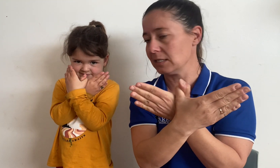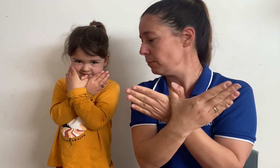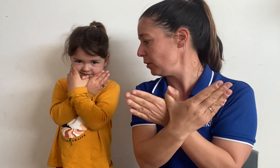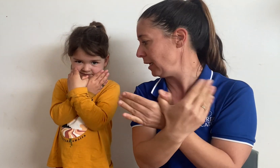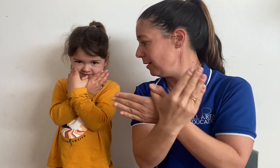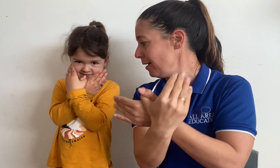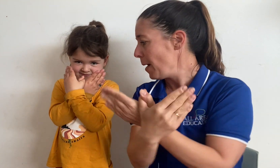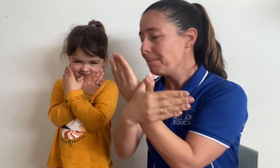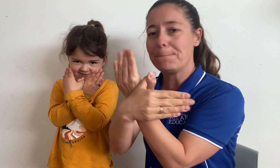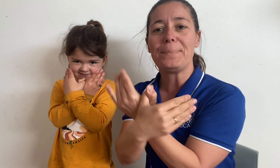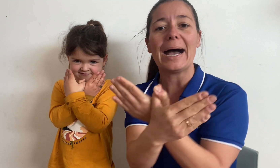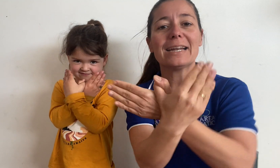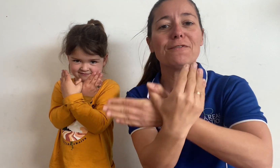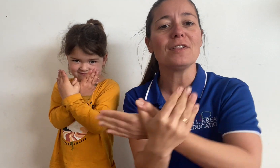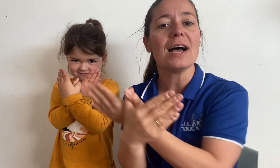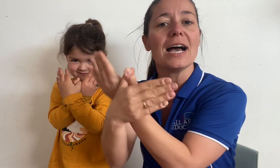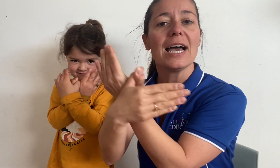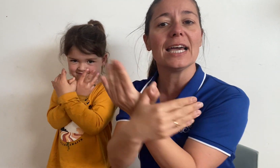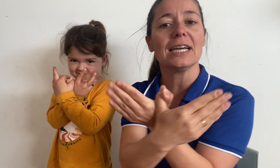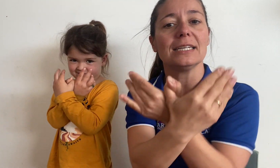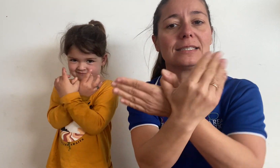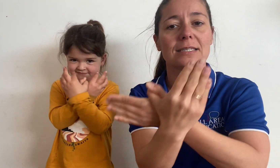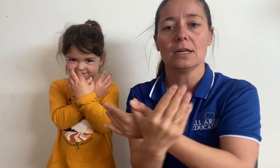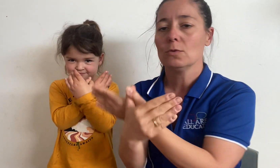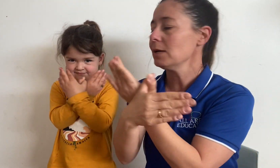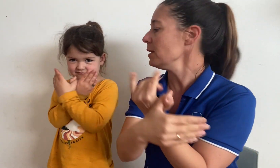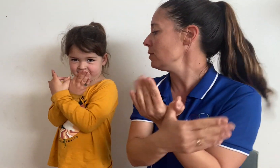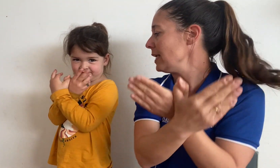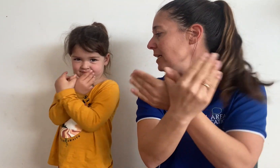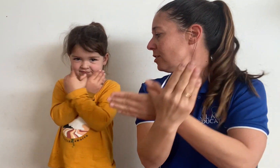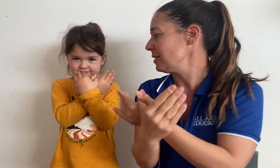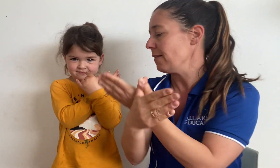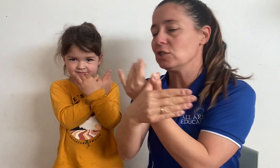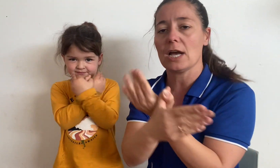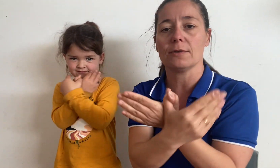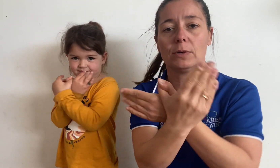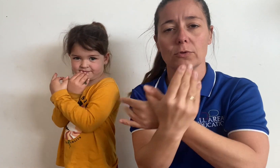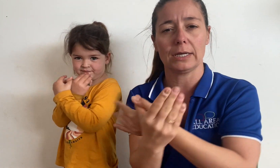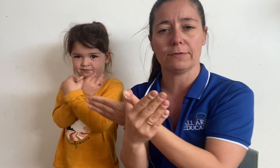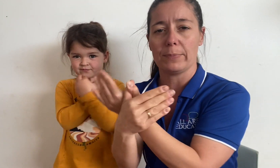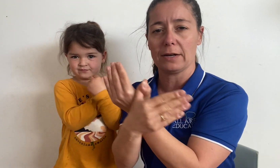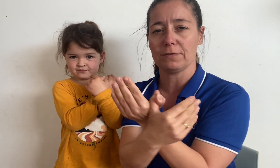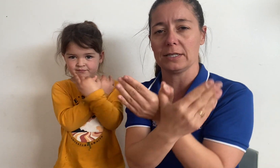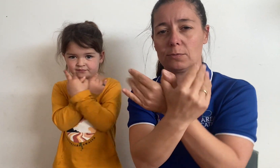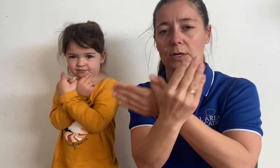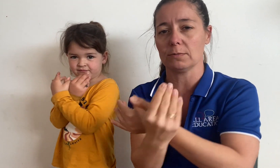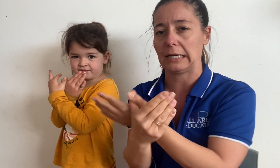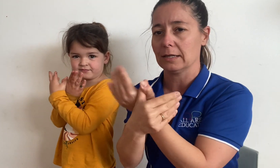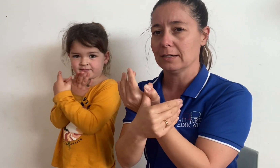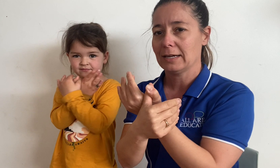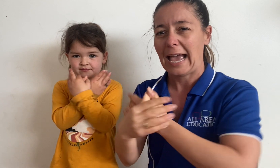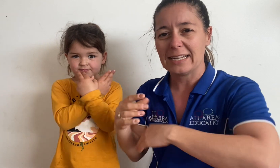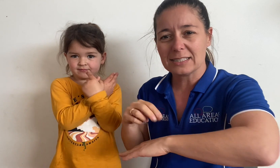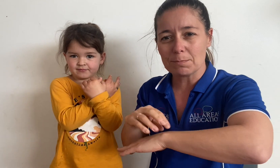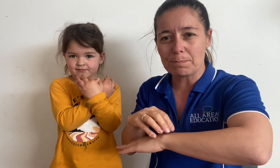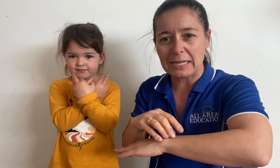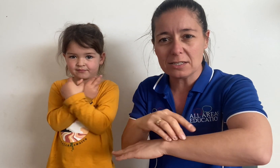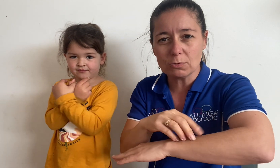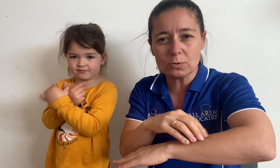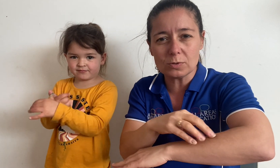his body butterflies we went on a nature scavenger hunt we were looking for butterflies weren't we and some beetles